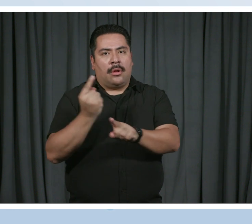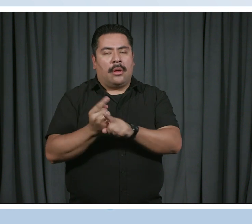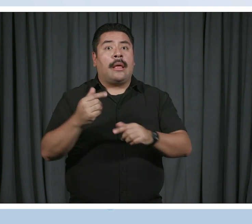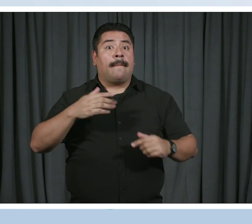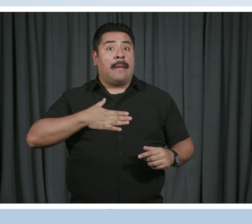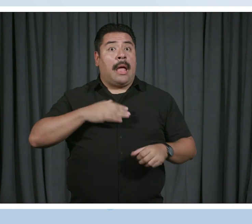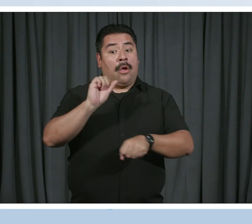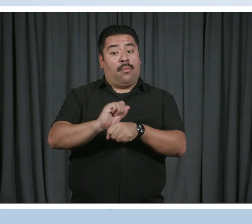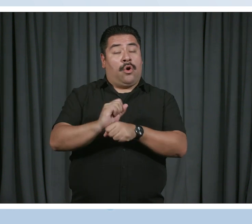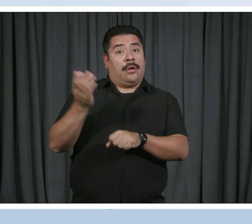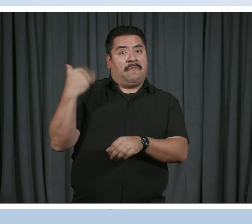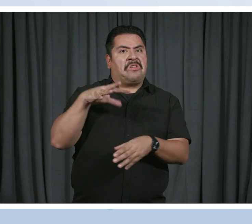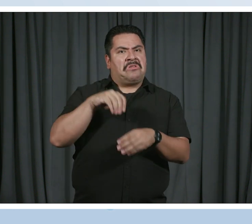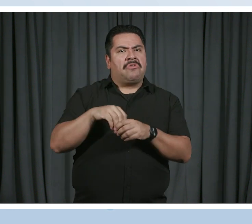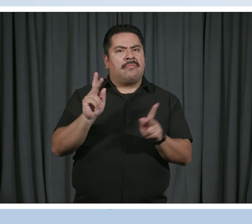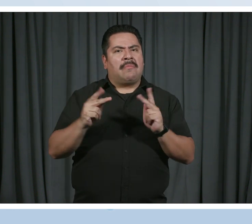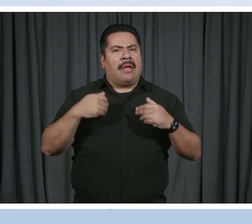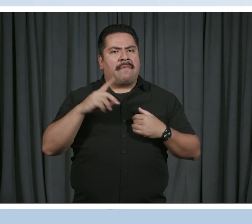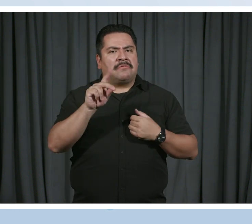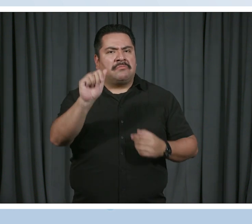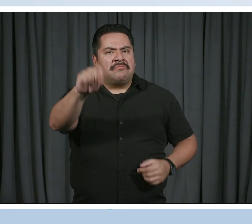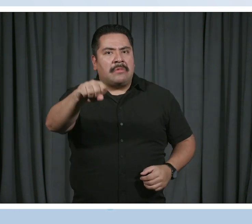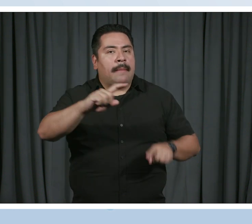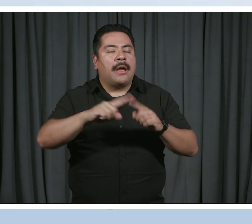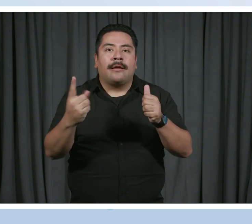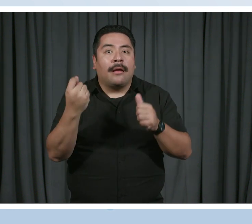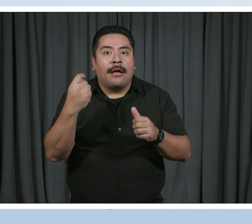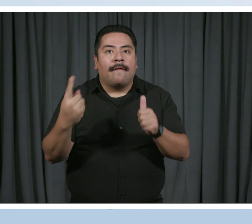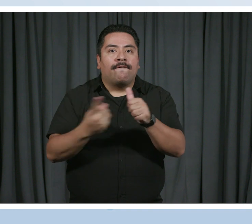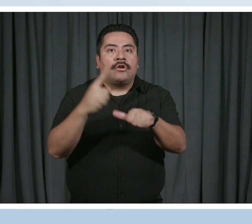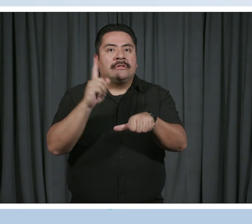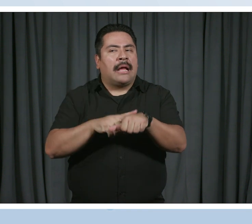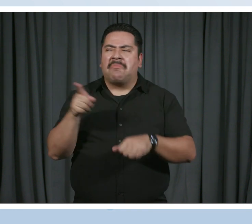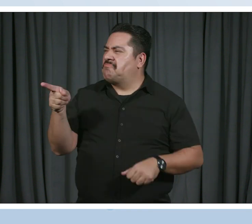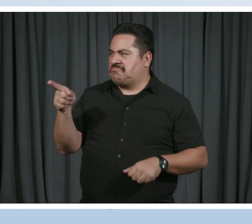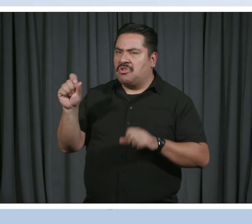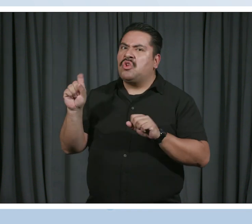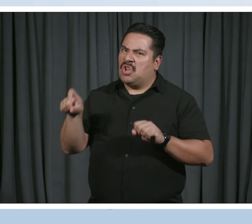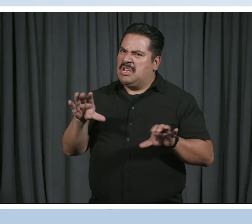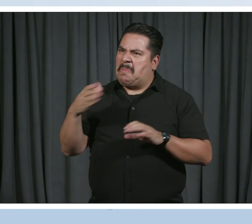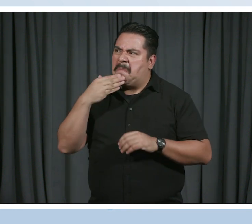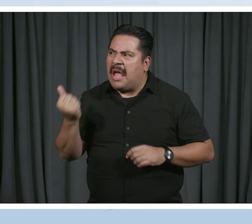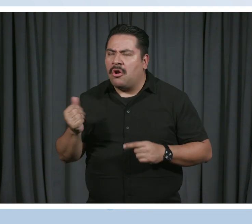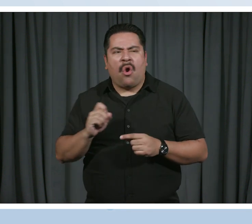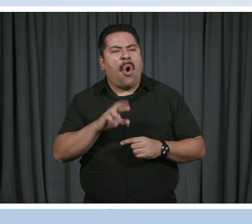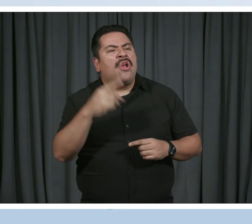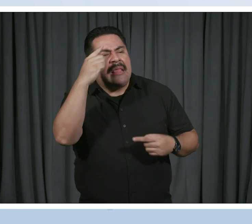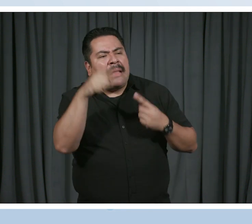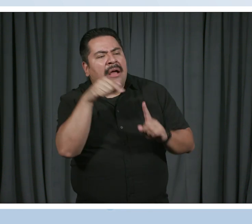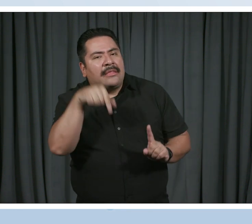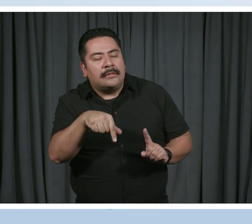but this was the first time that anyone had told me, you can be doing this better or you should consider this. Like I